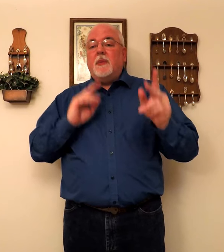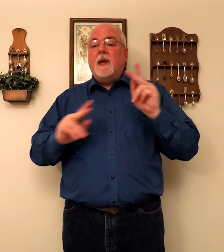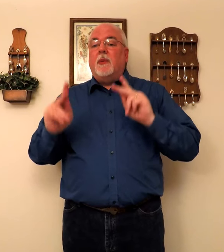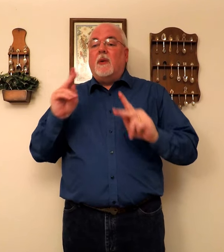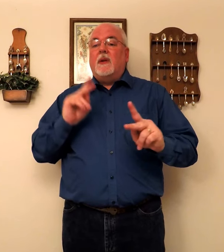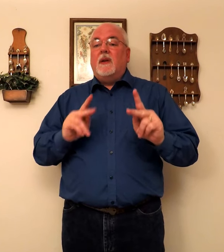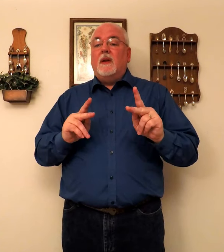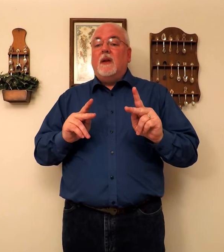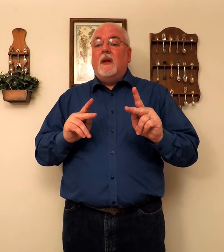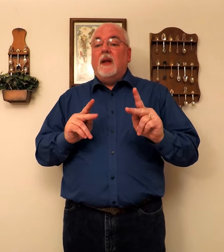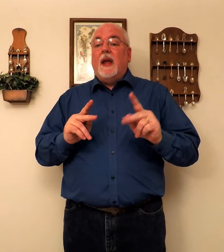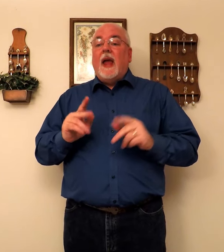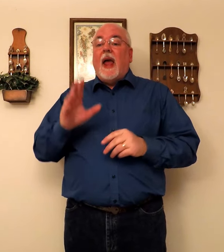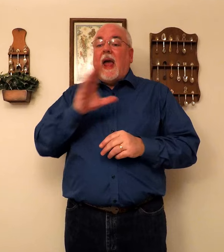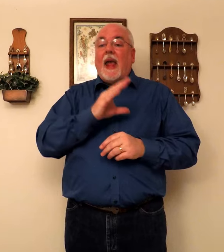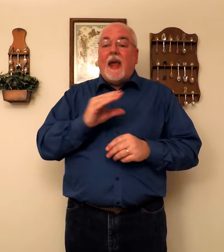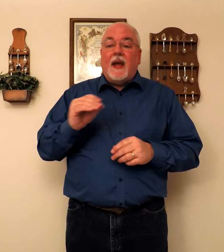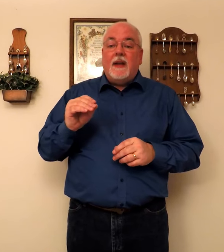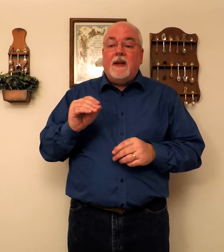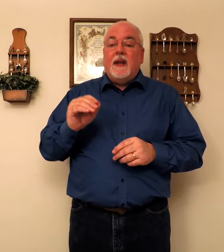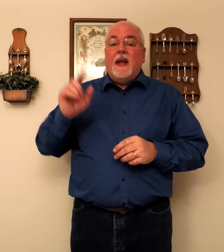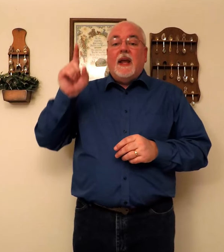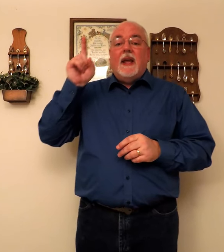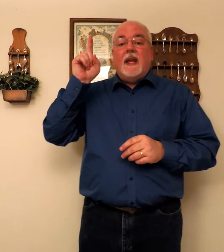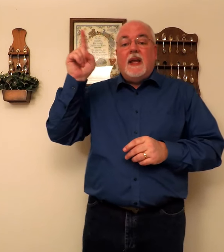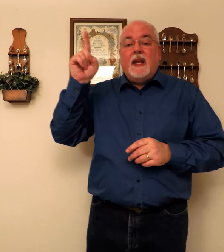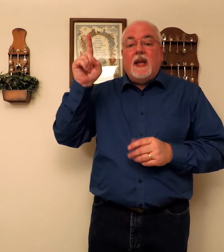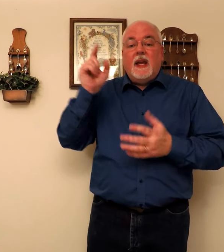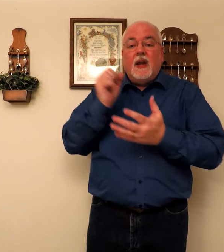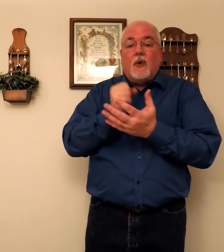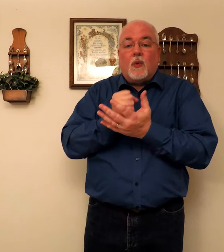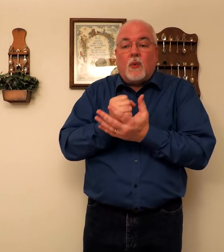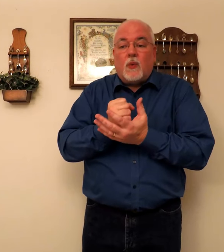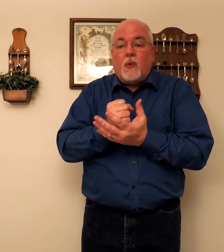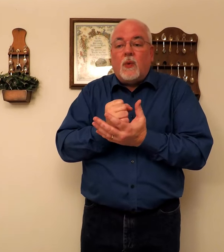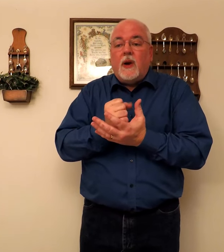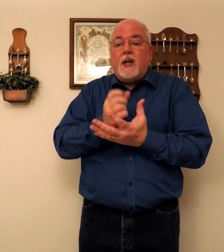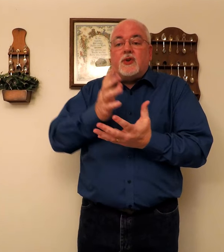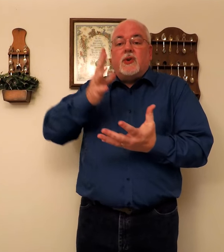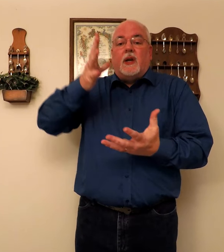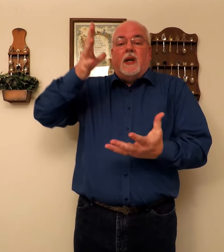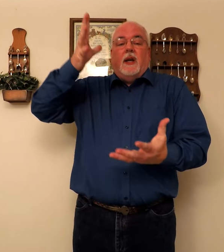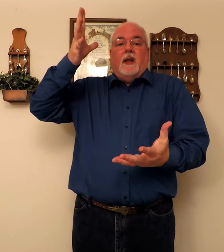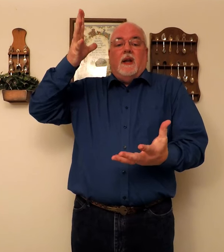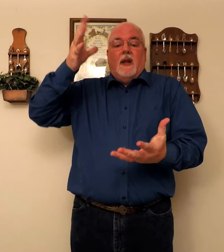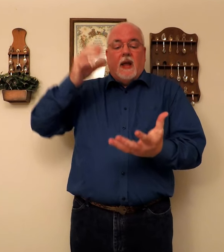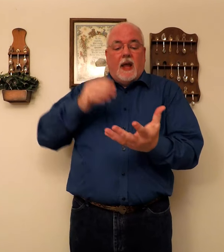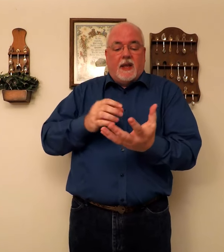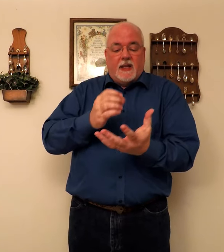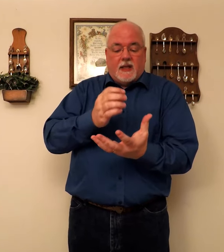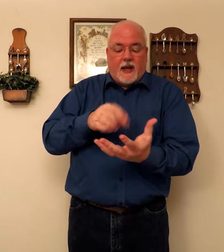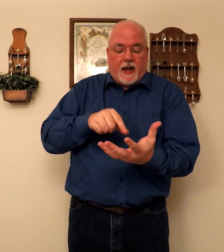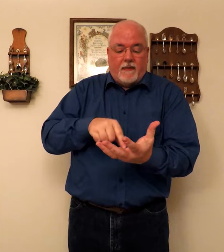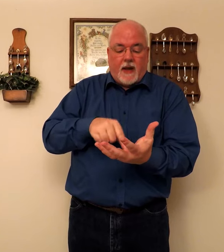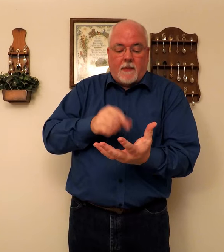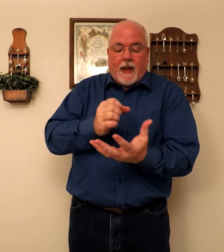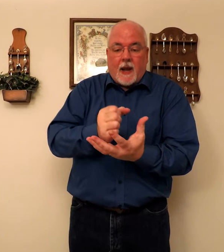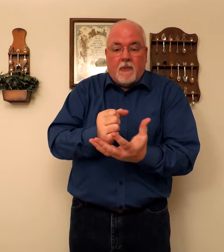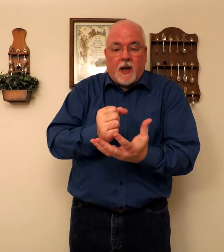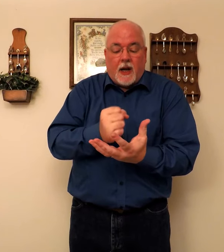People. And. He. Richly. This is like. I've got a bag of money.